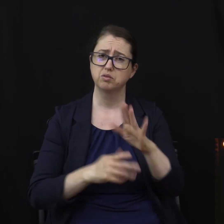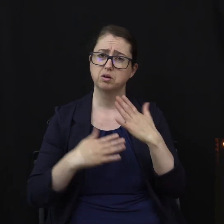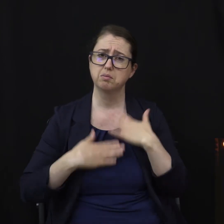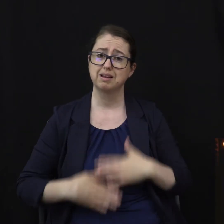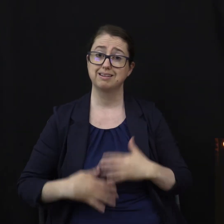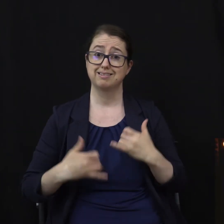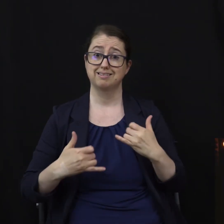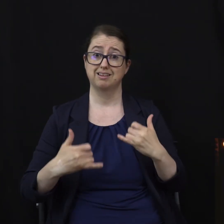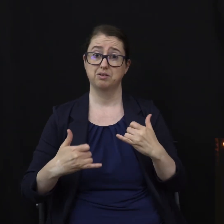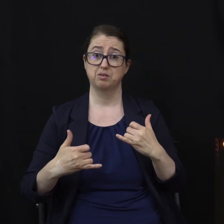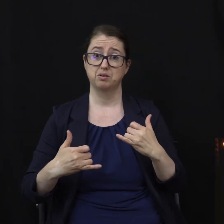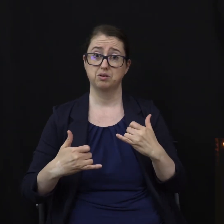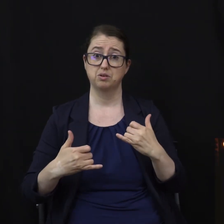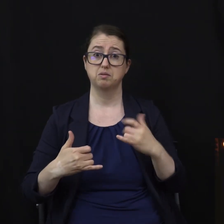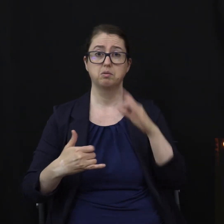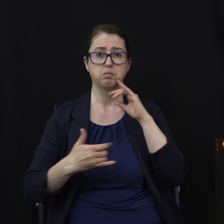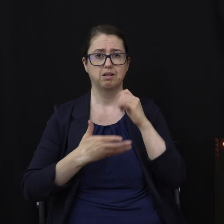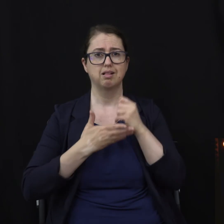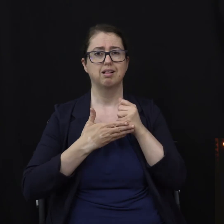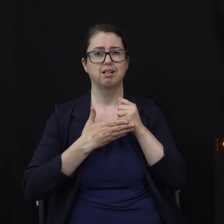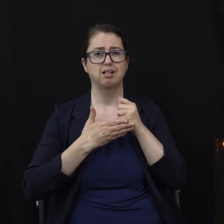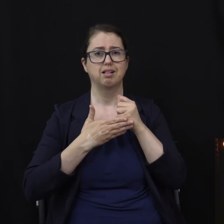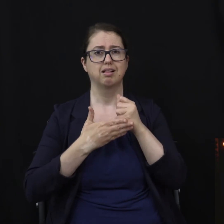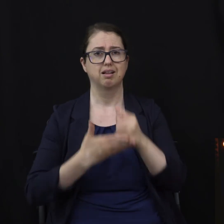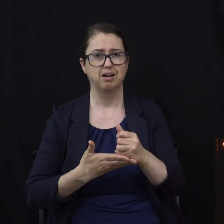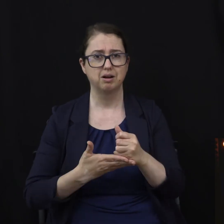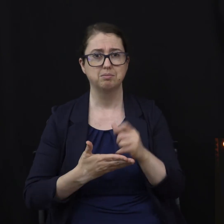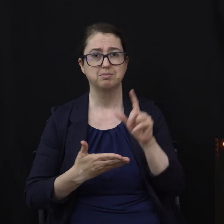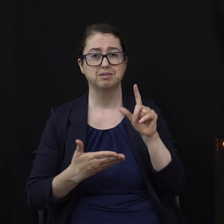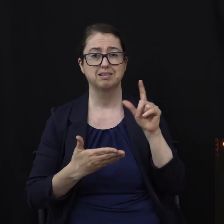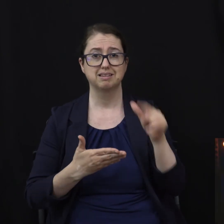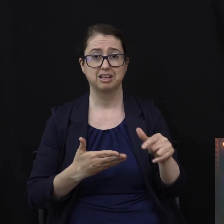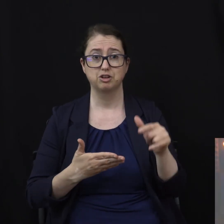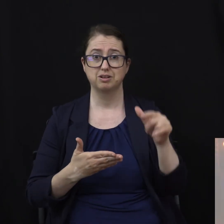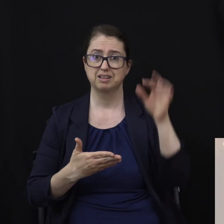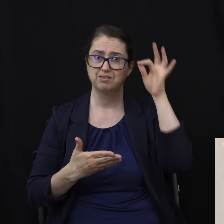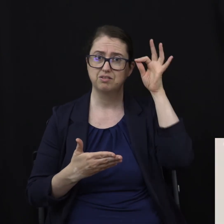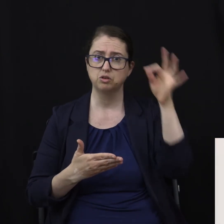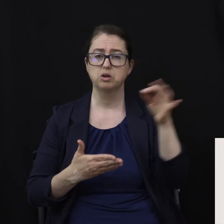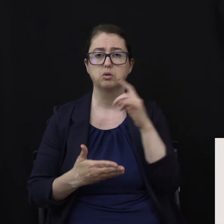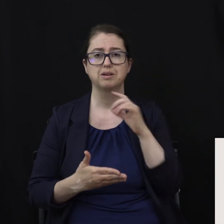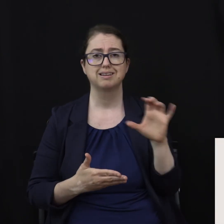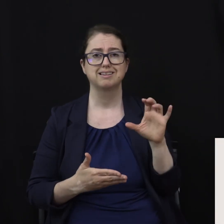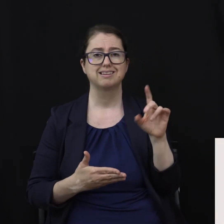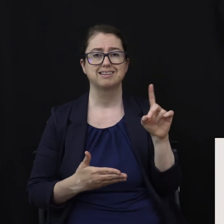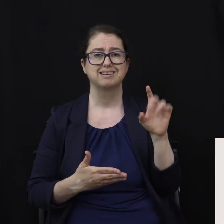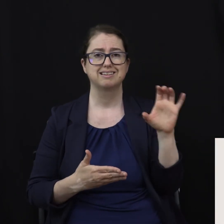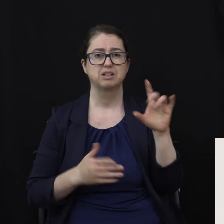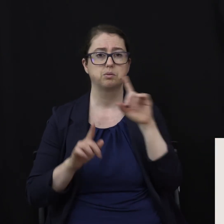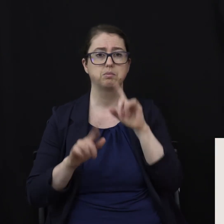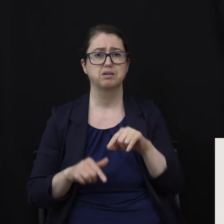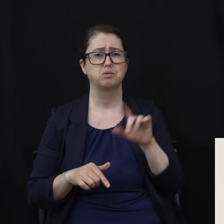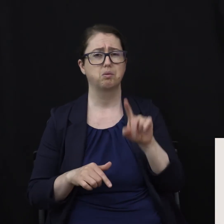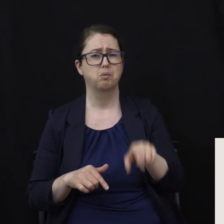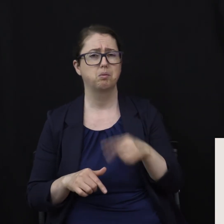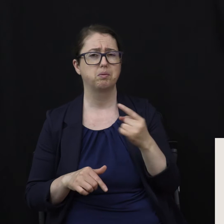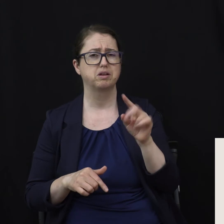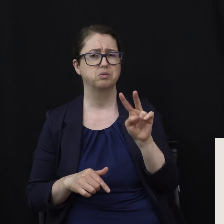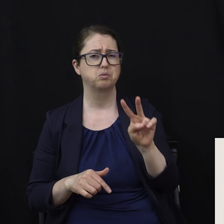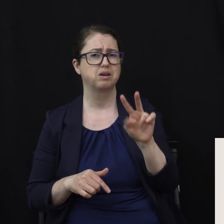pay huge dividends in the future. The CDC reports that only 23% of Americans get any